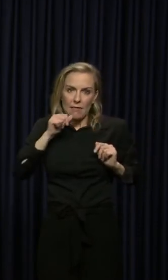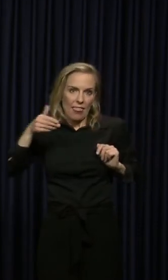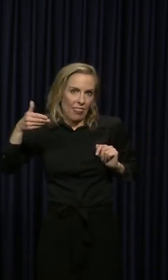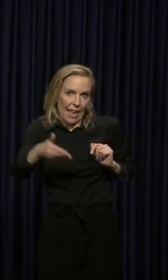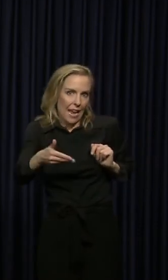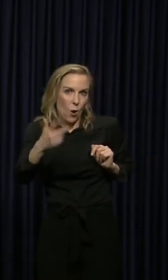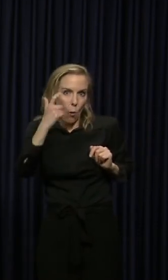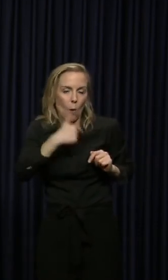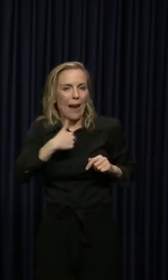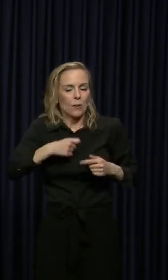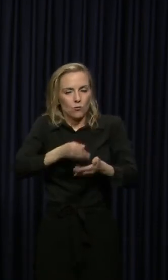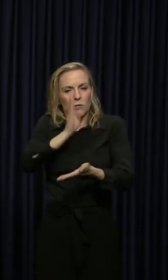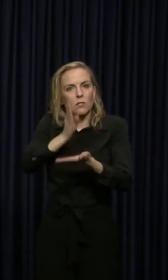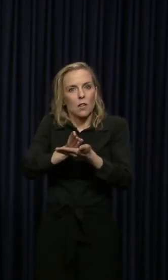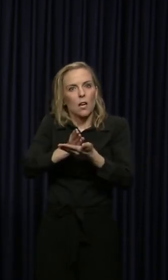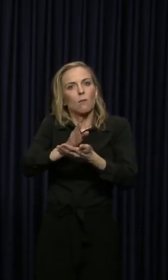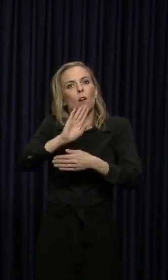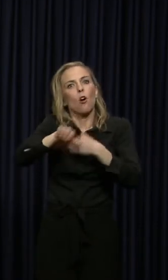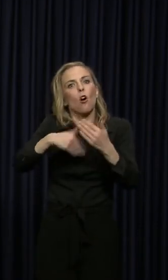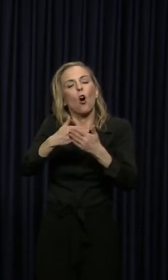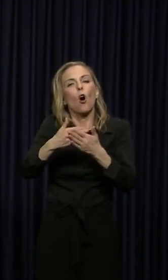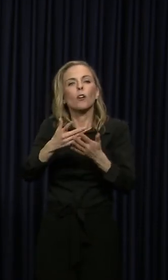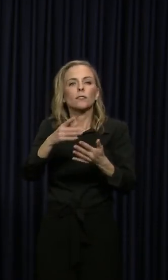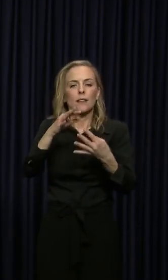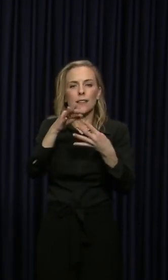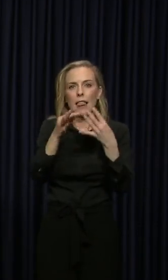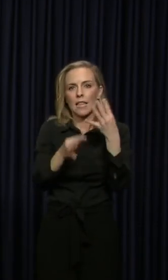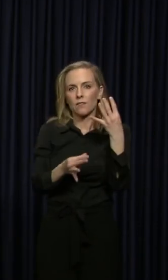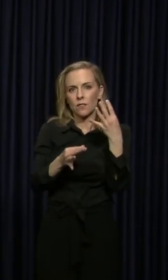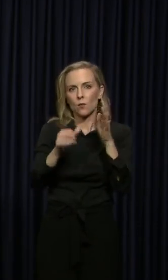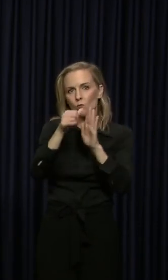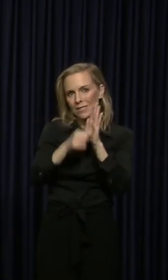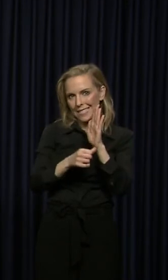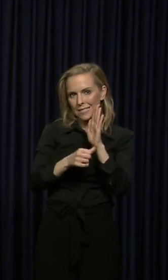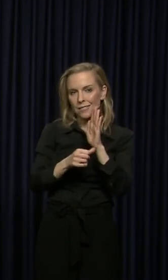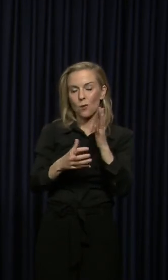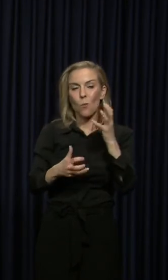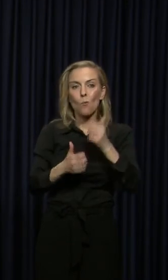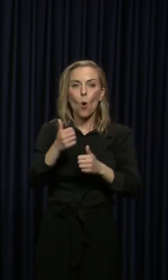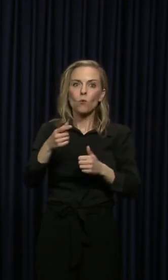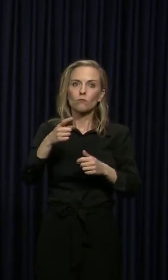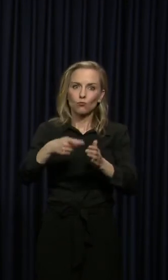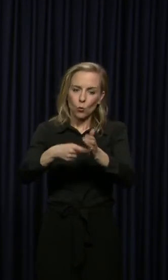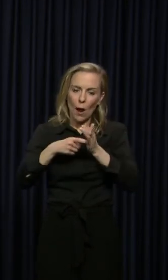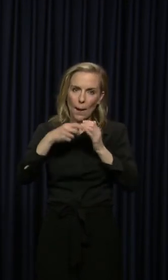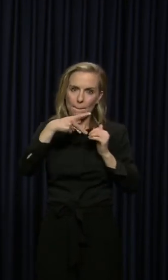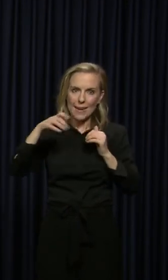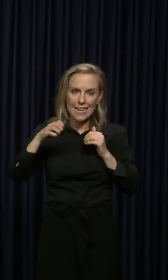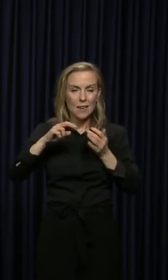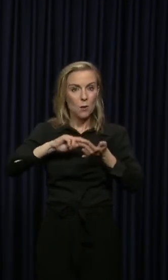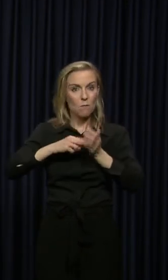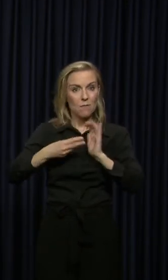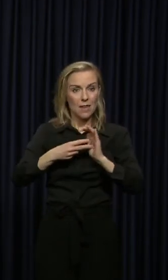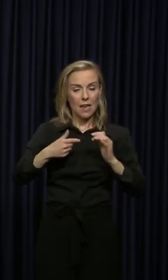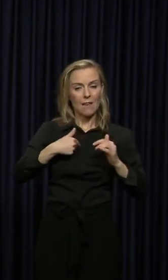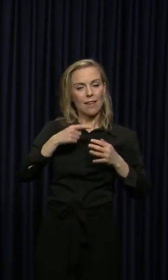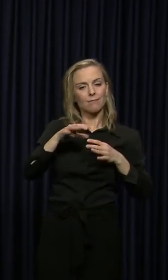we had to stop all elective procedures because most all of them take PPE and would have taken beds as this surge is